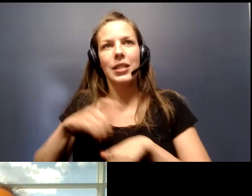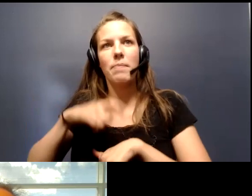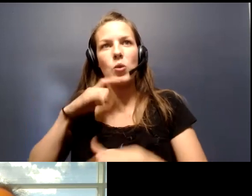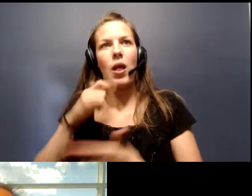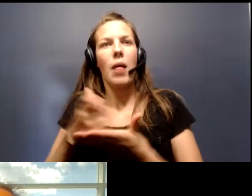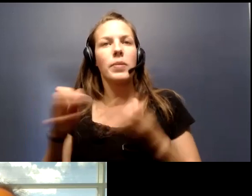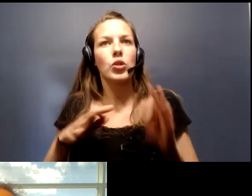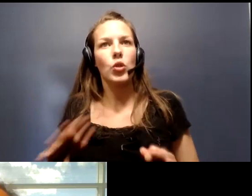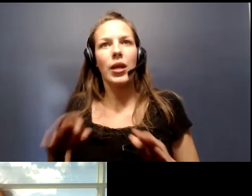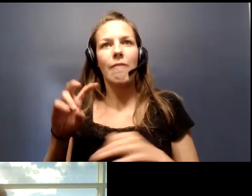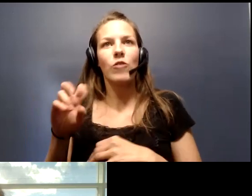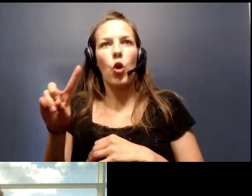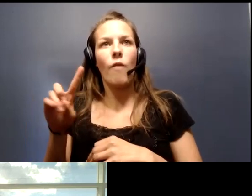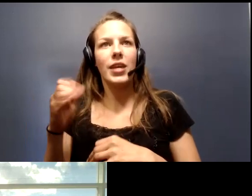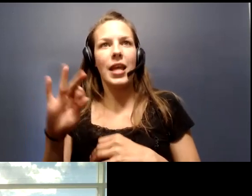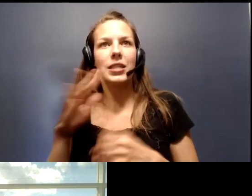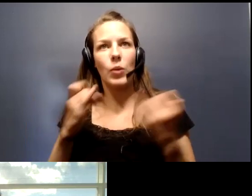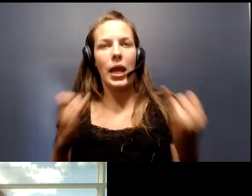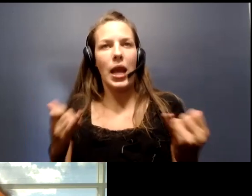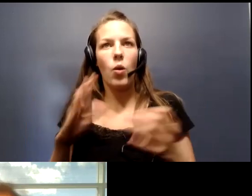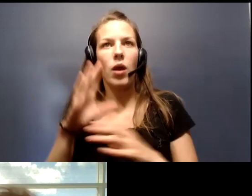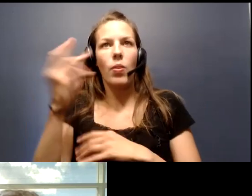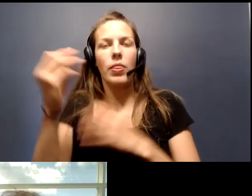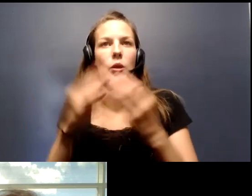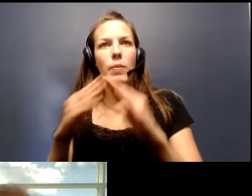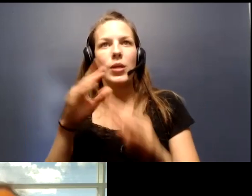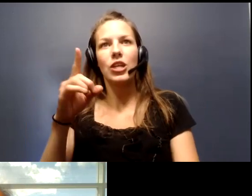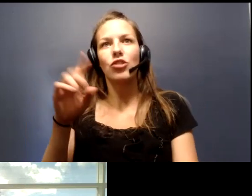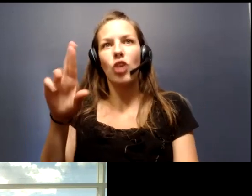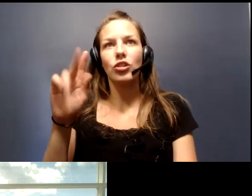state of COVID-19 in our community. Dr. Katz?